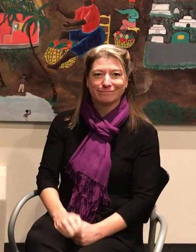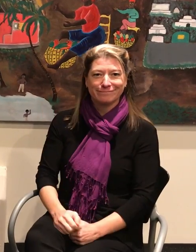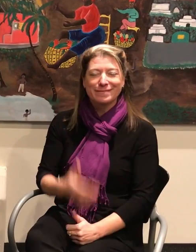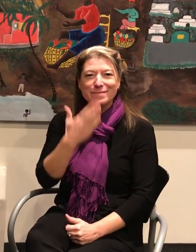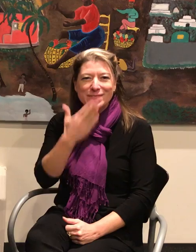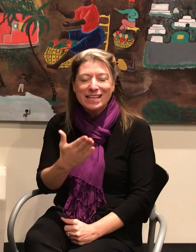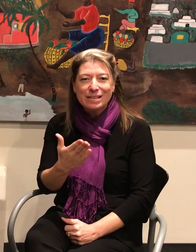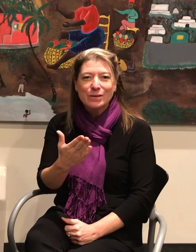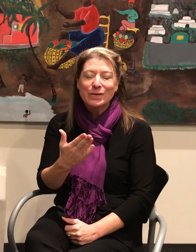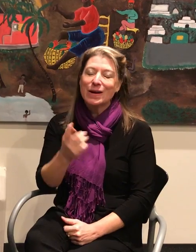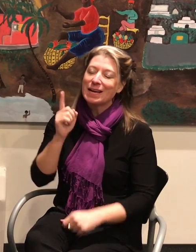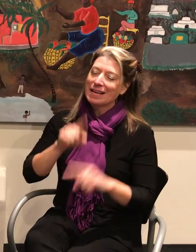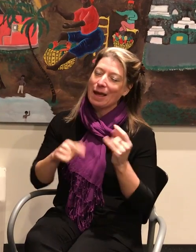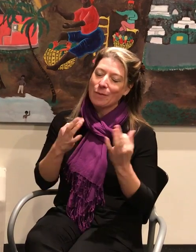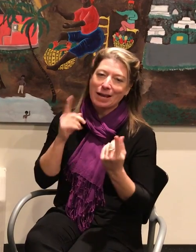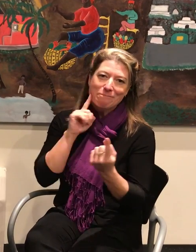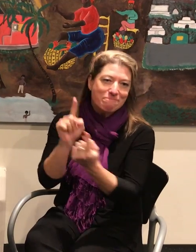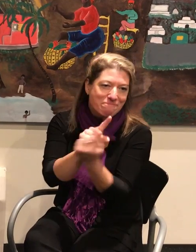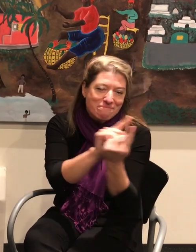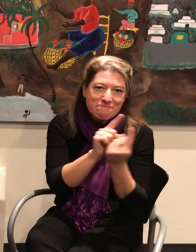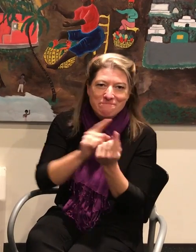and we can't wait to see you at the chinook series